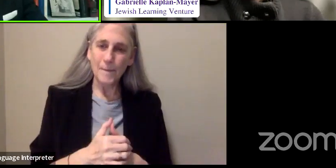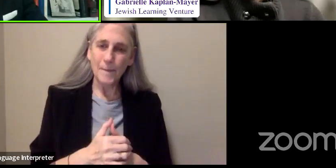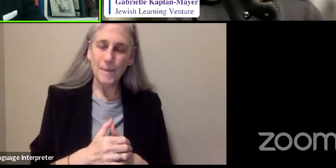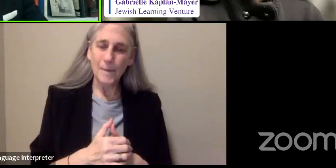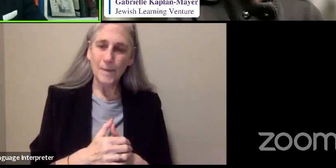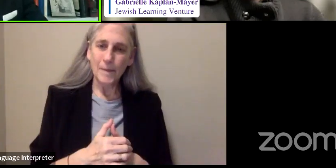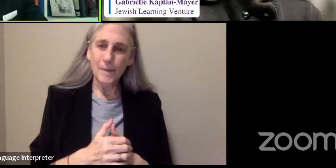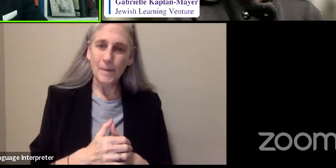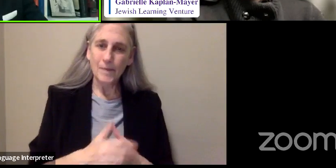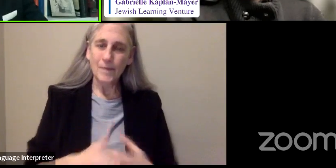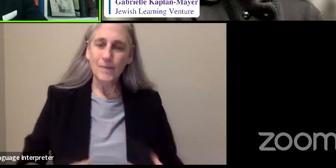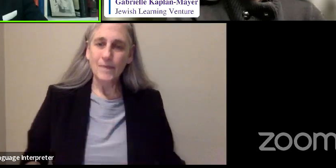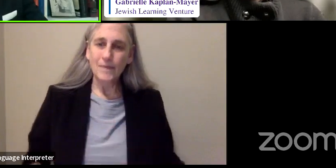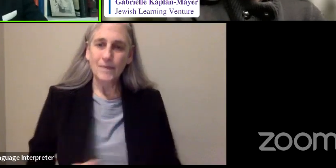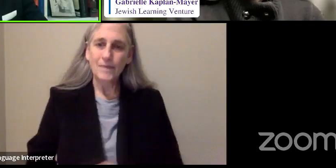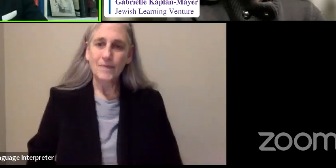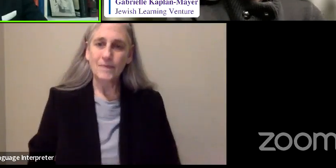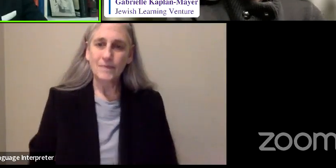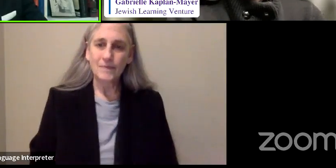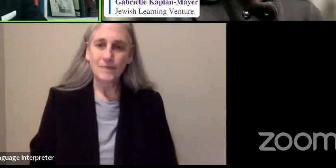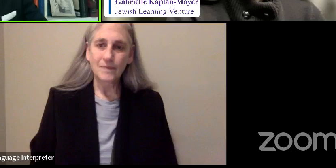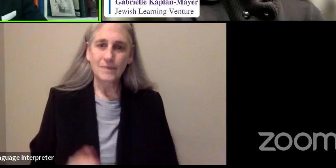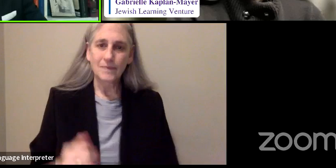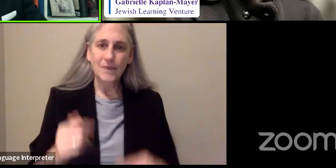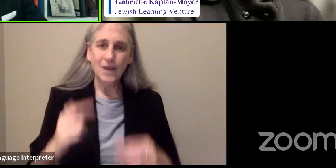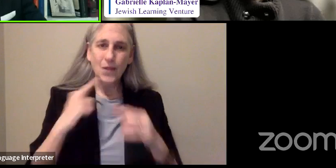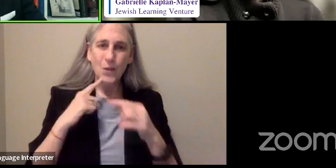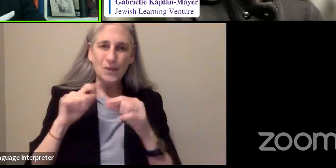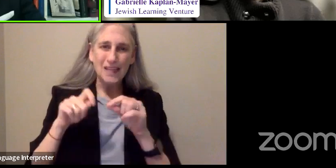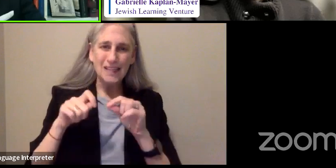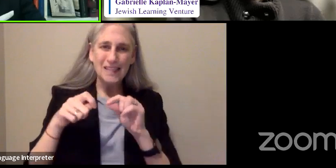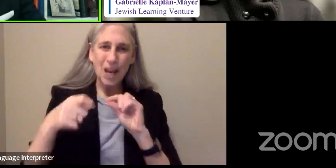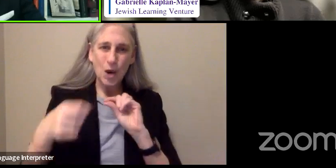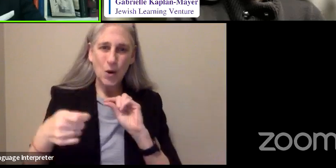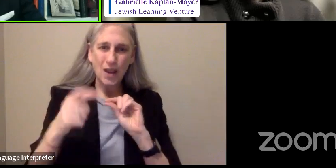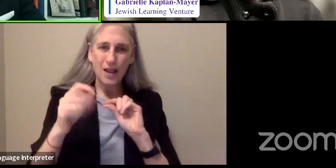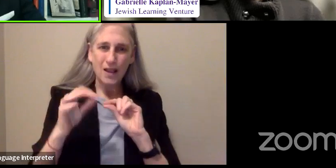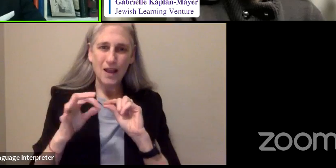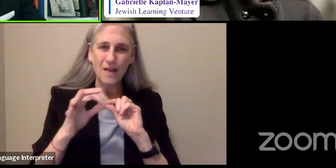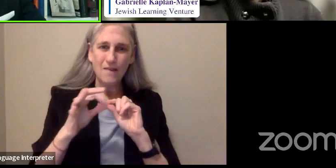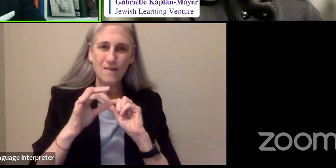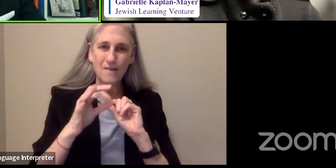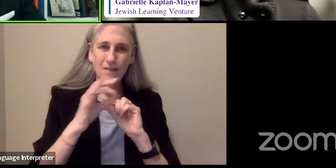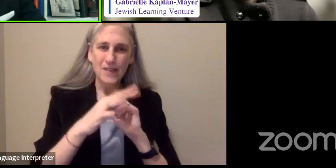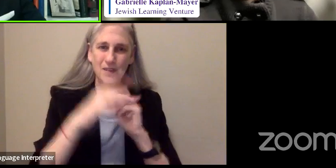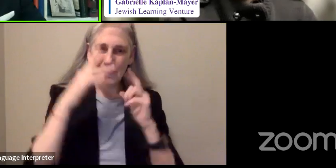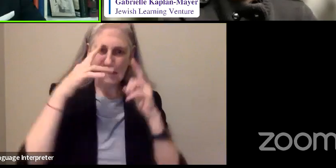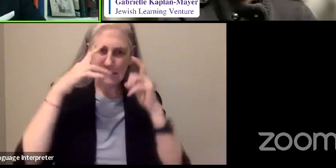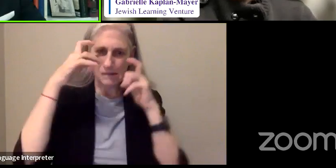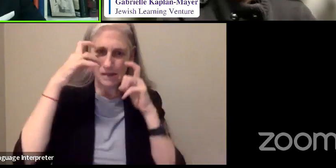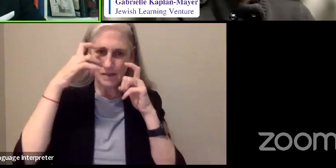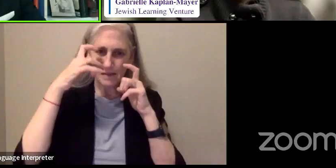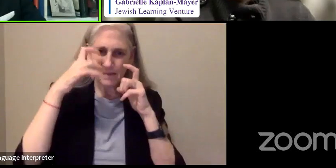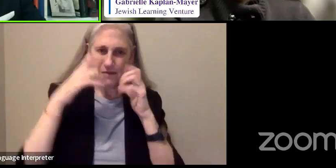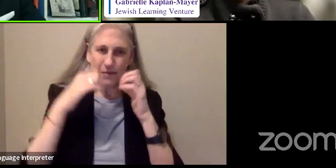And there was a tearing of his eyebrows, mine.